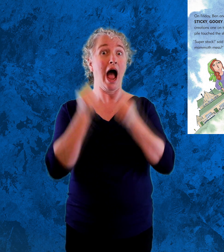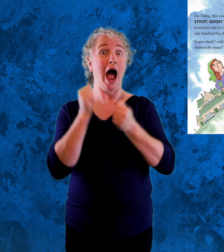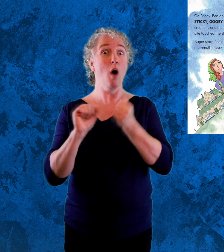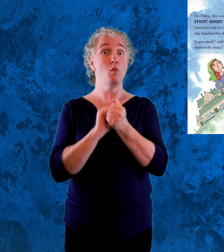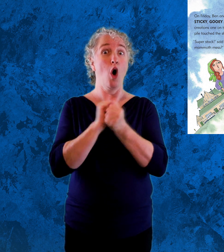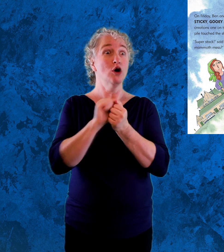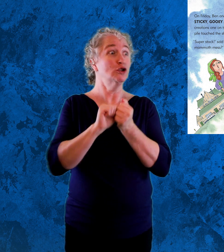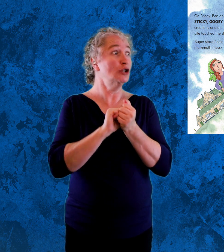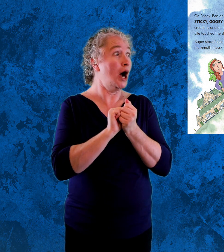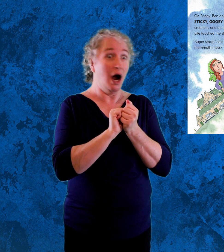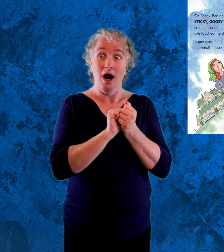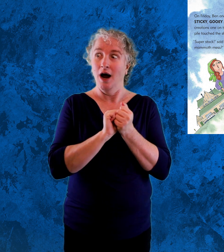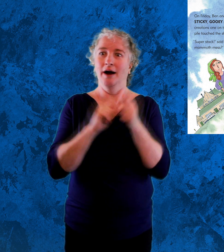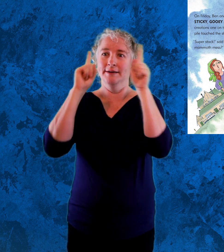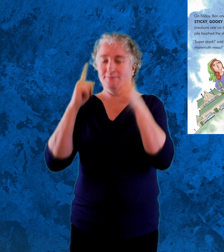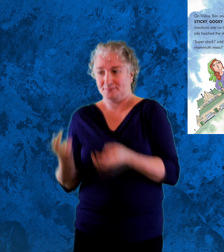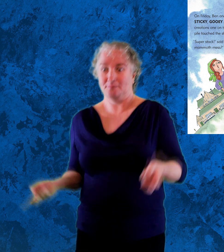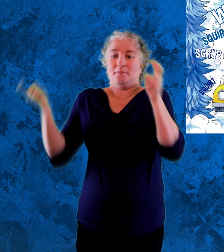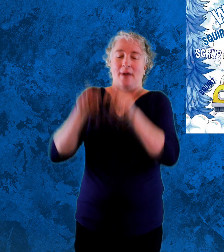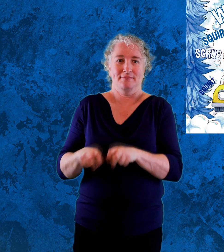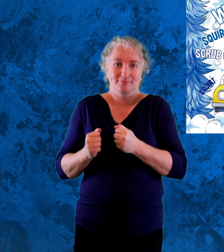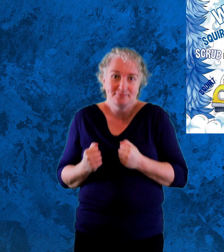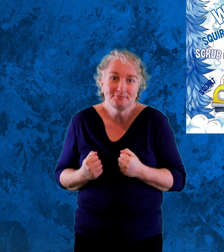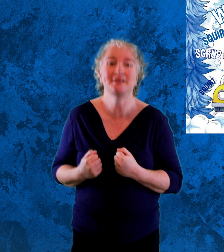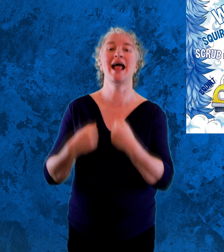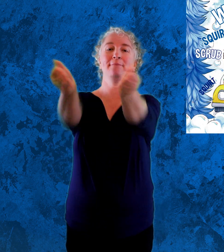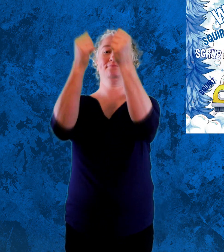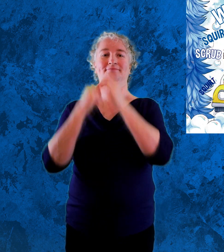Let's try the car wash, said Ben. Jump in the wagon, Bandit.